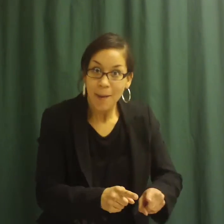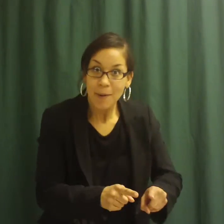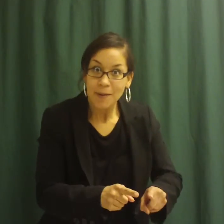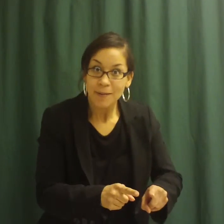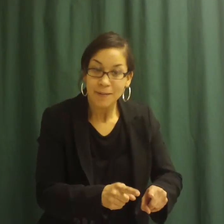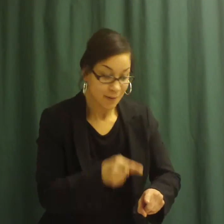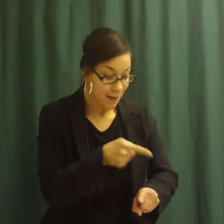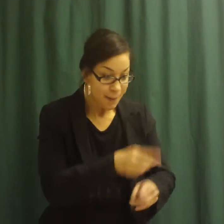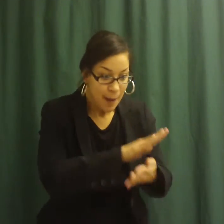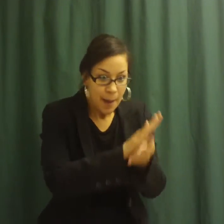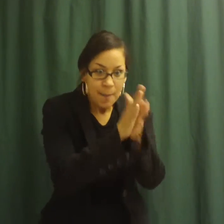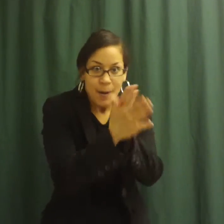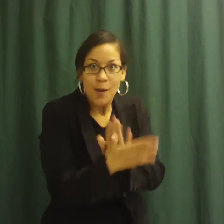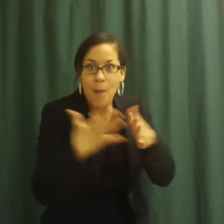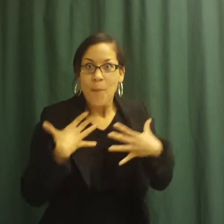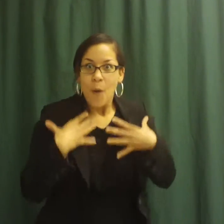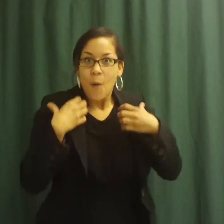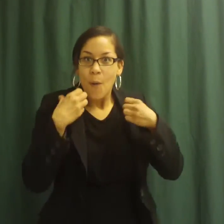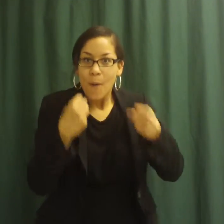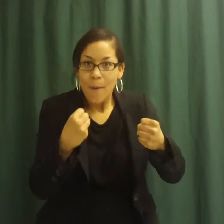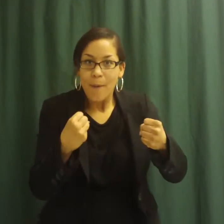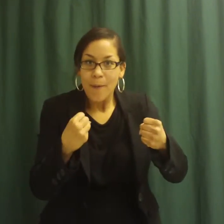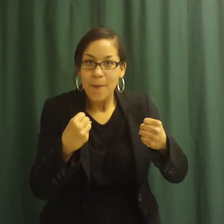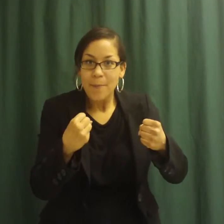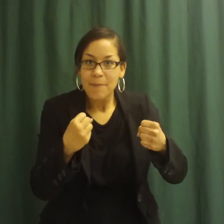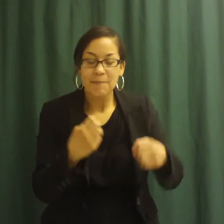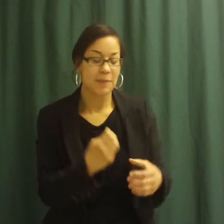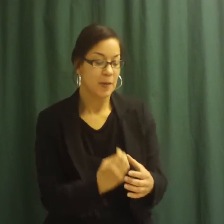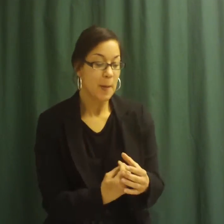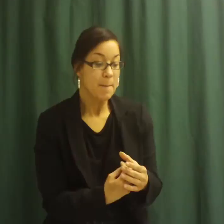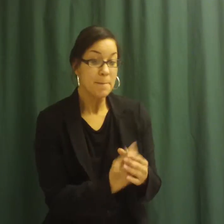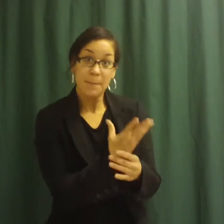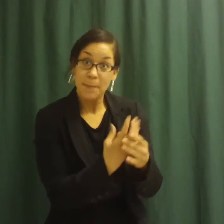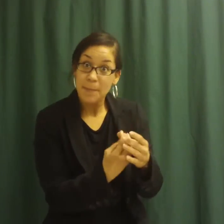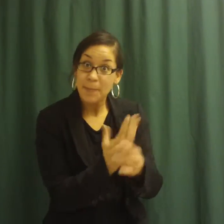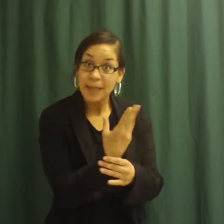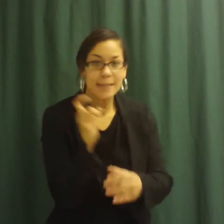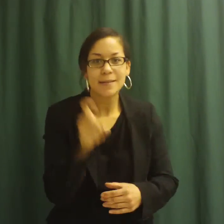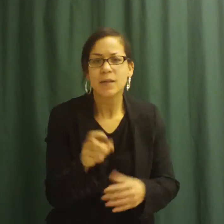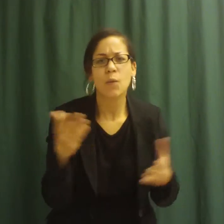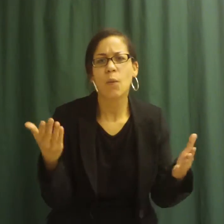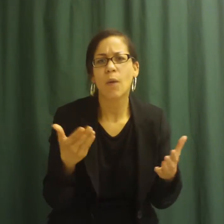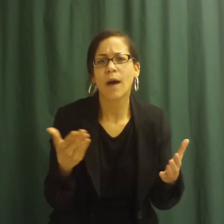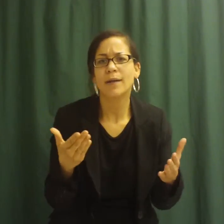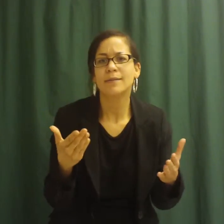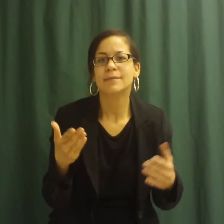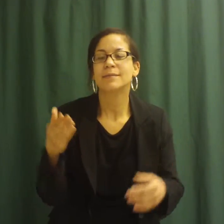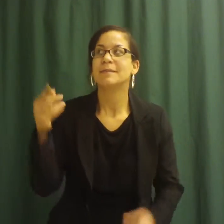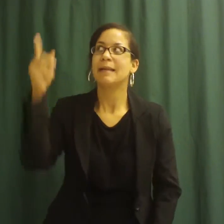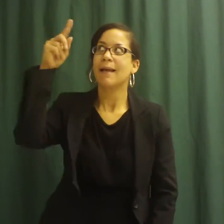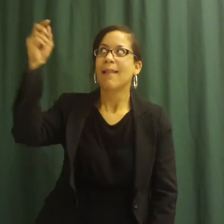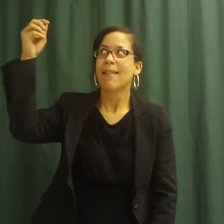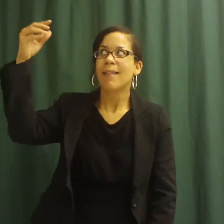Plants need light for them to grow and make green leaves. All plants need water,